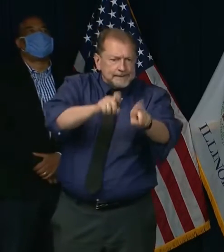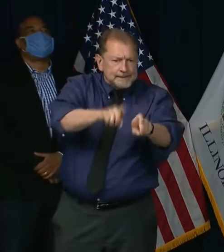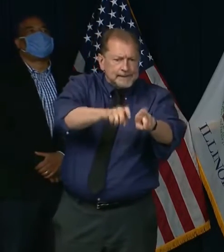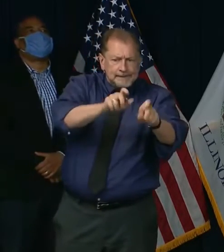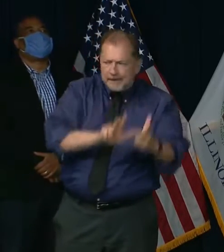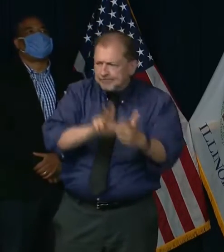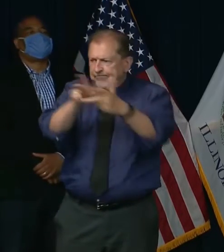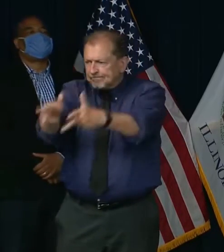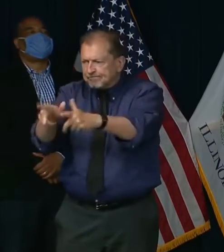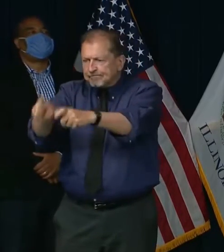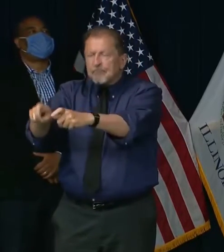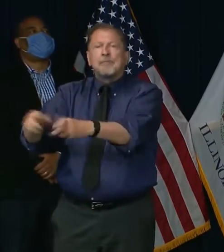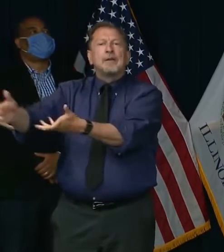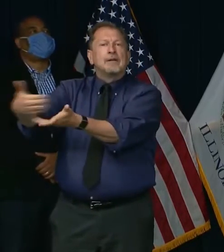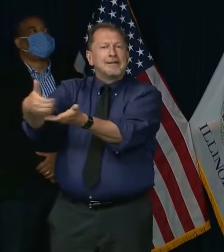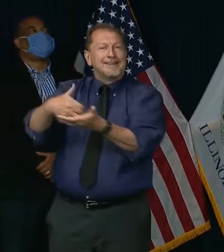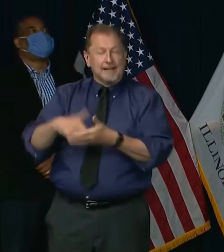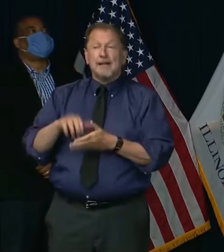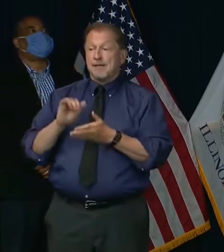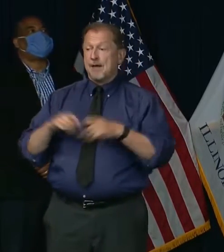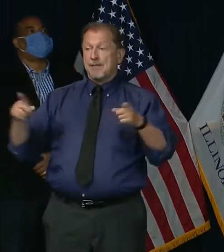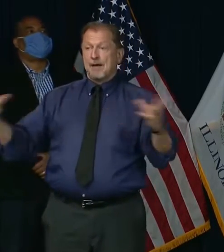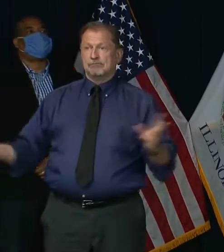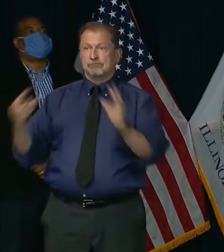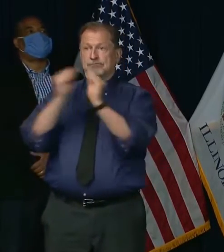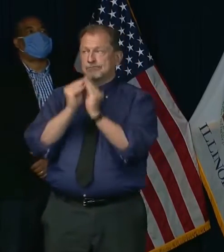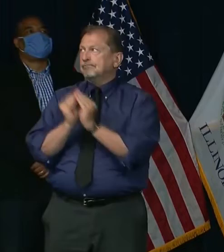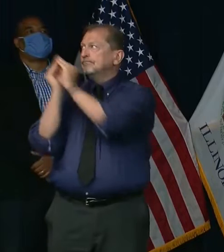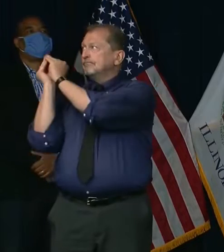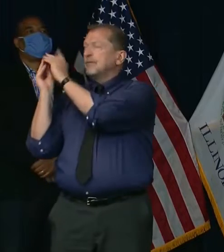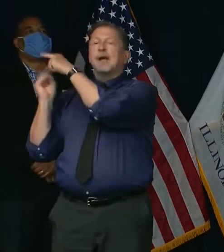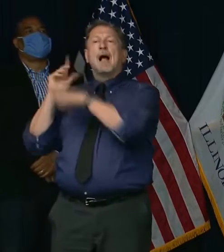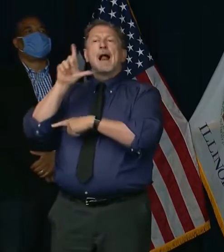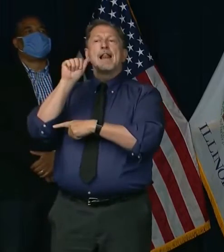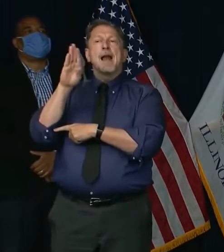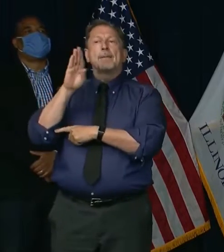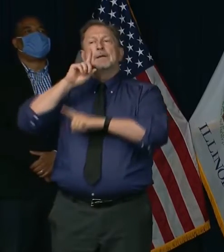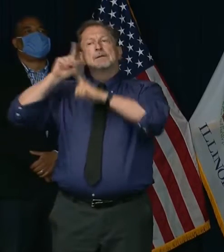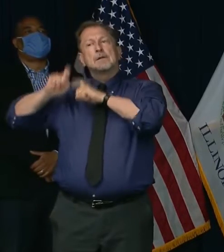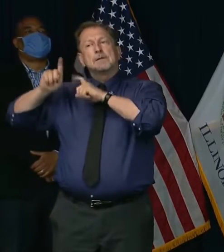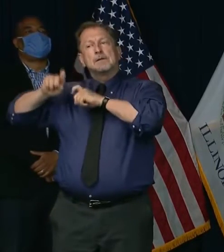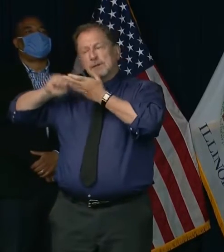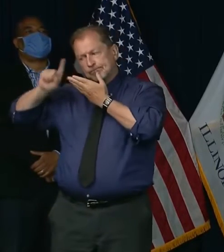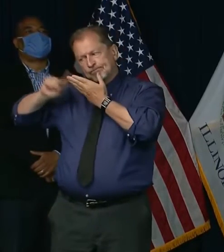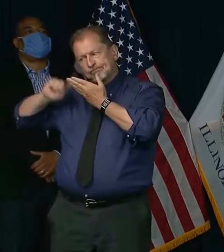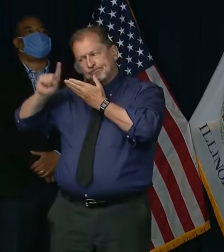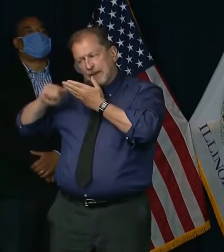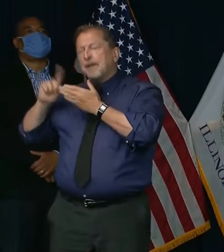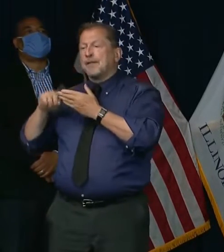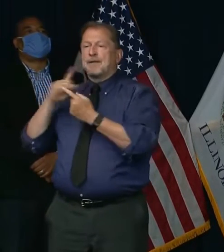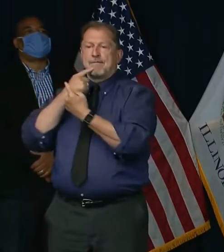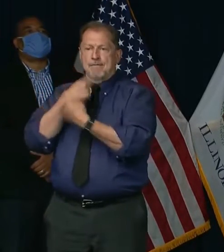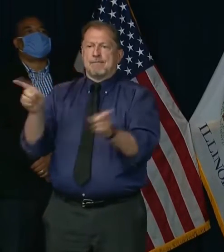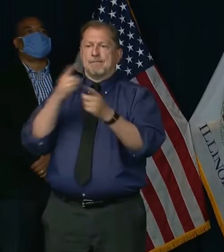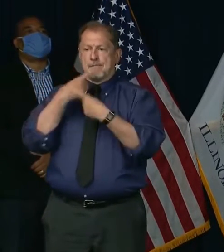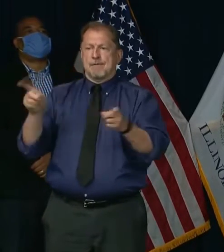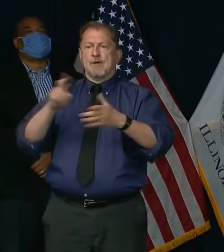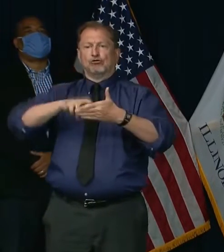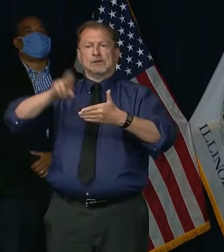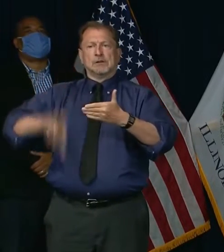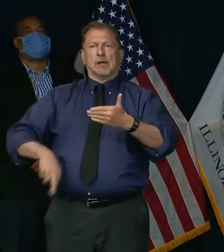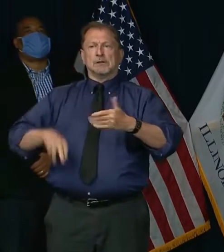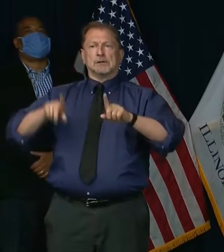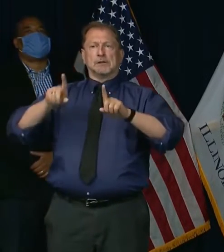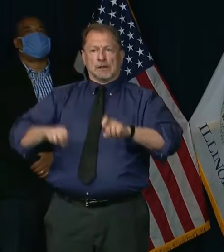commercial labs that we've contracted with on a regional basis, allowing the delivery of results on an expedited basis.